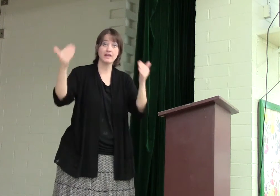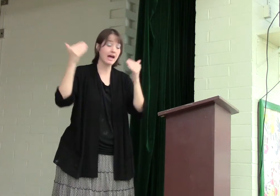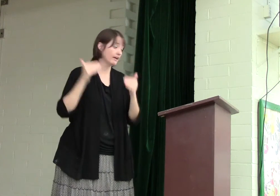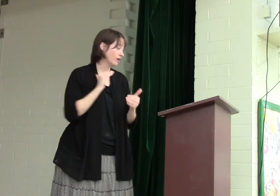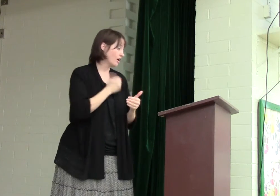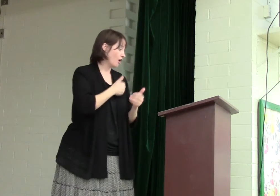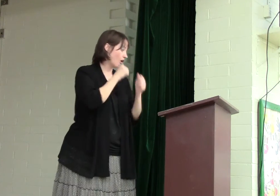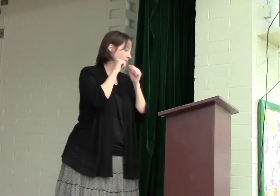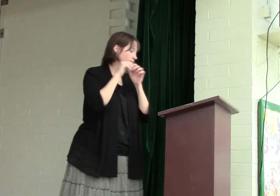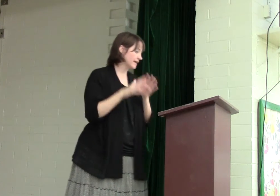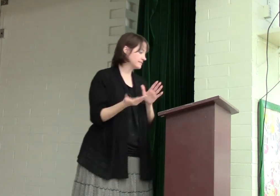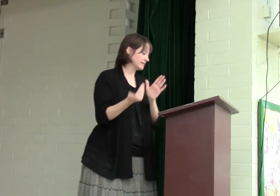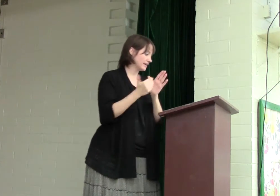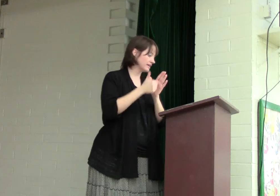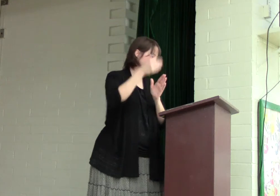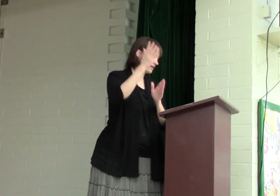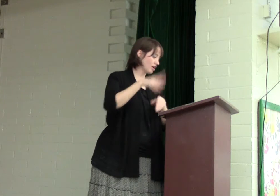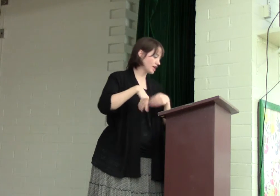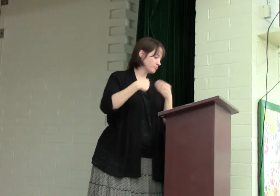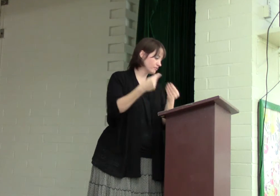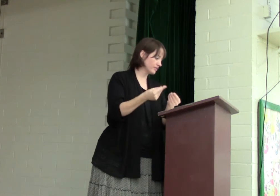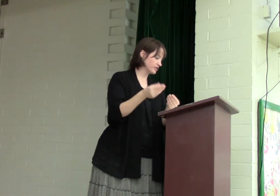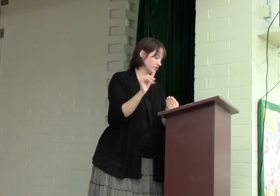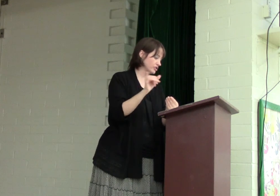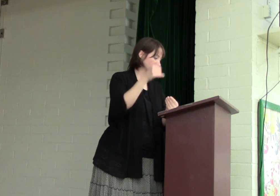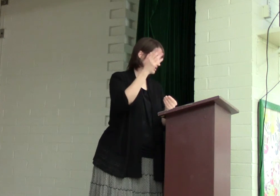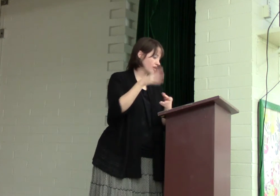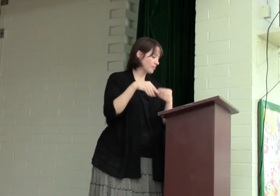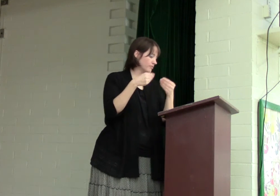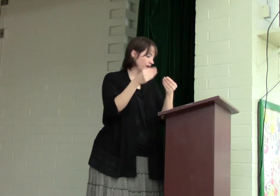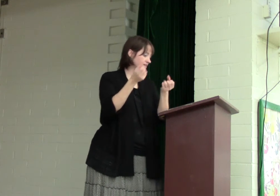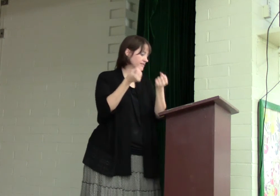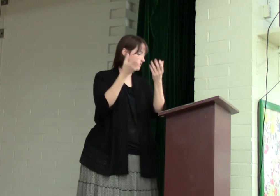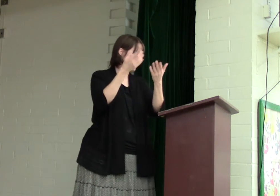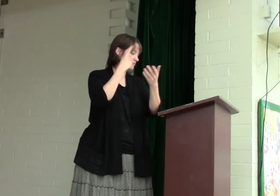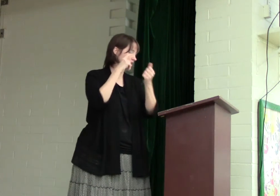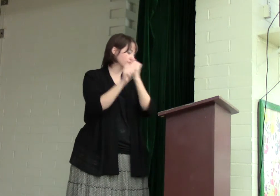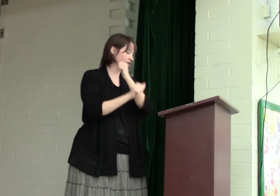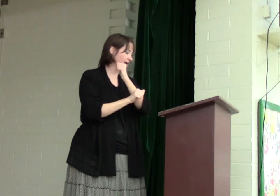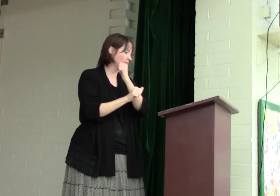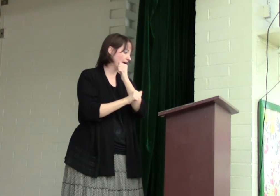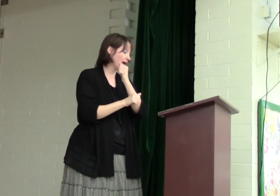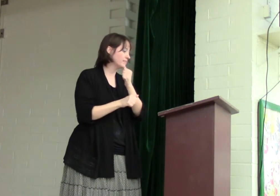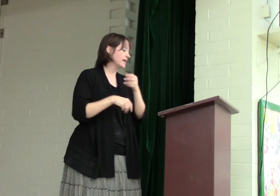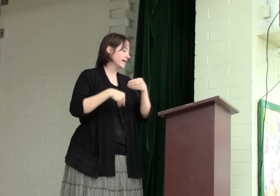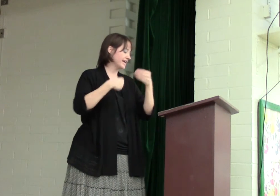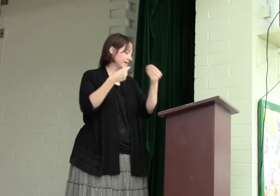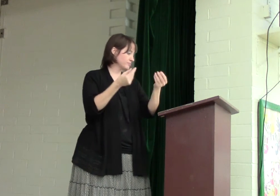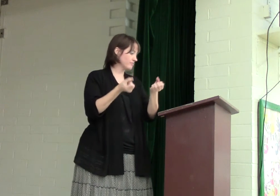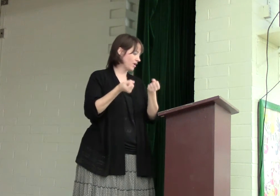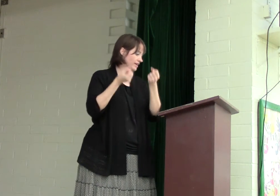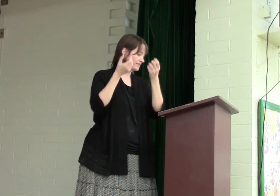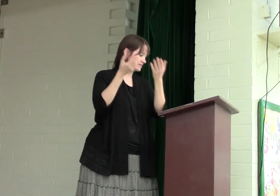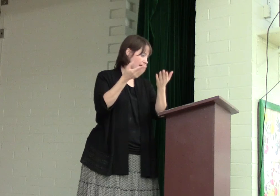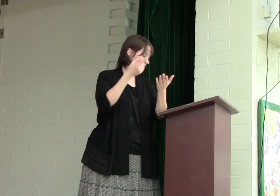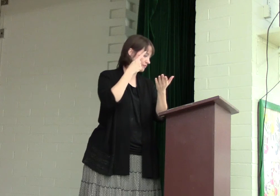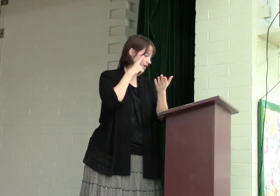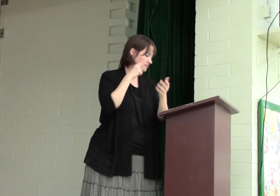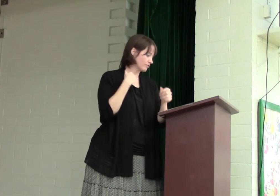that? Our blessing, again, God's provision. Just as God provided the sacrifice for Abraham, He has provided the sacrifice for